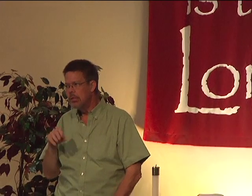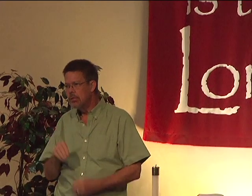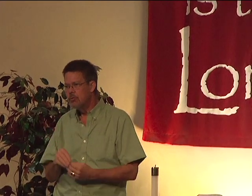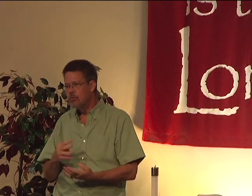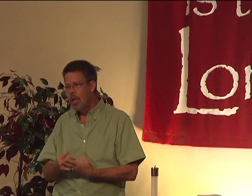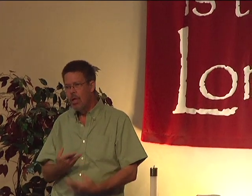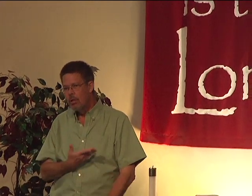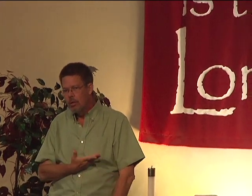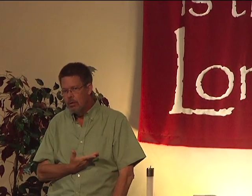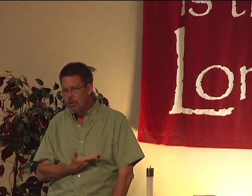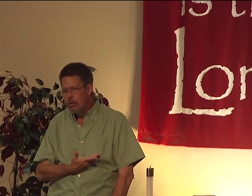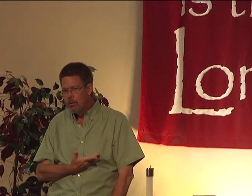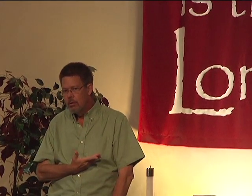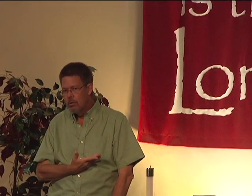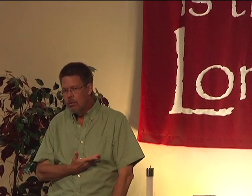what do you think Paul did in jail?